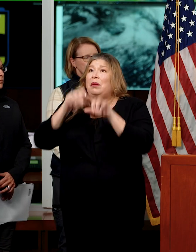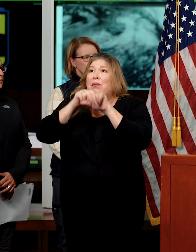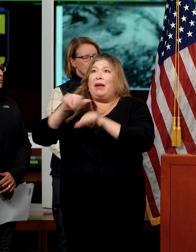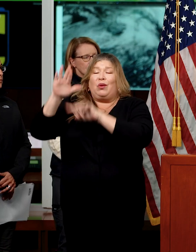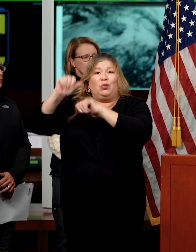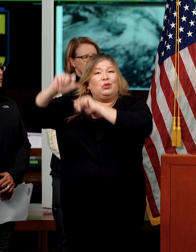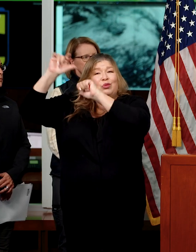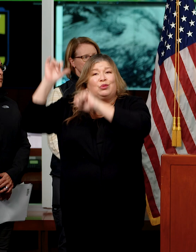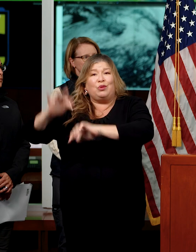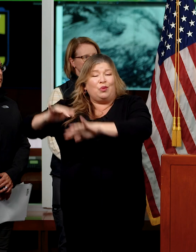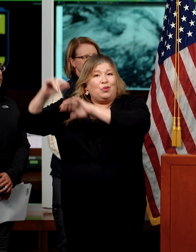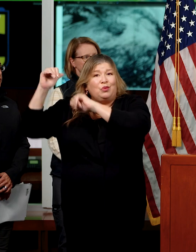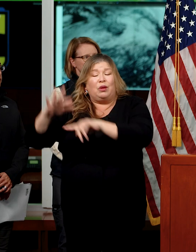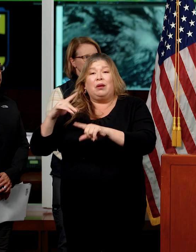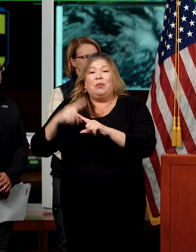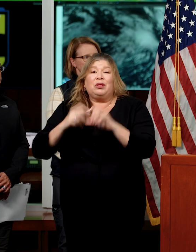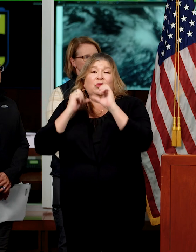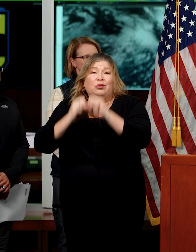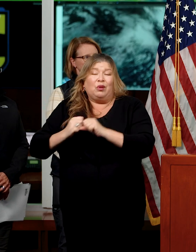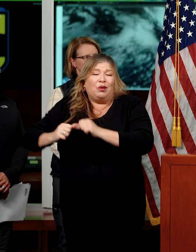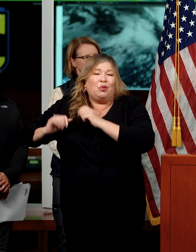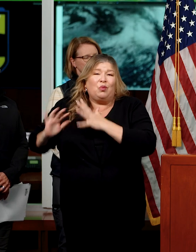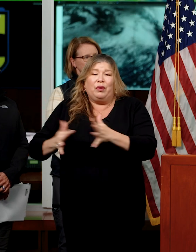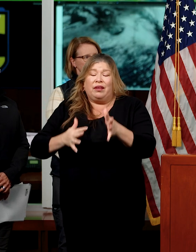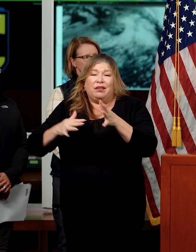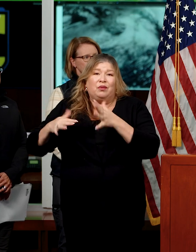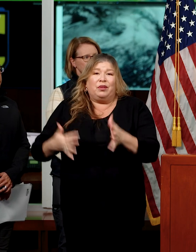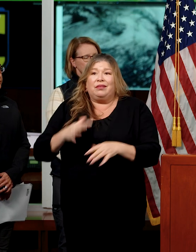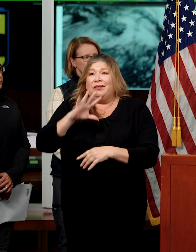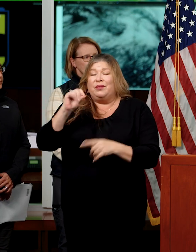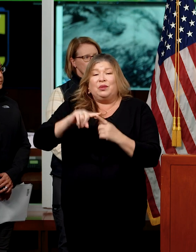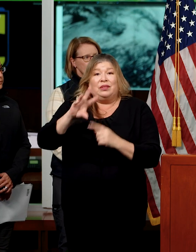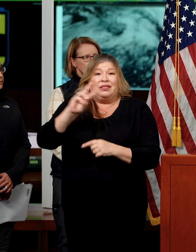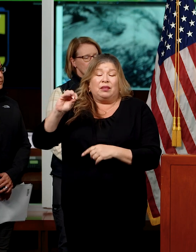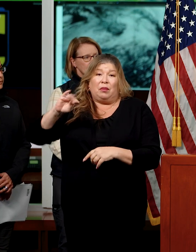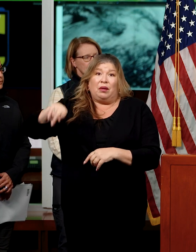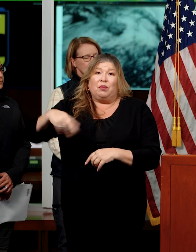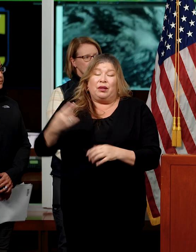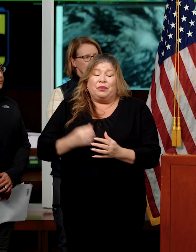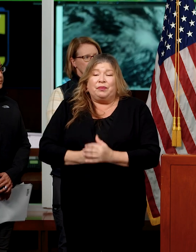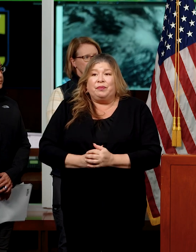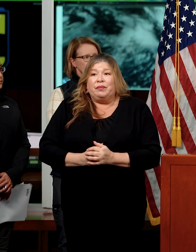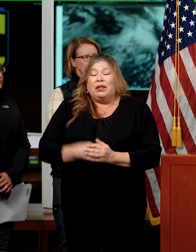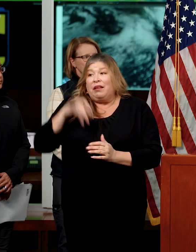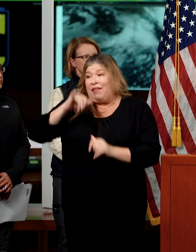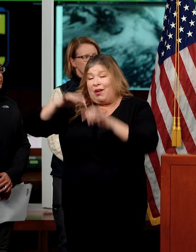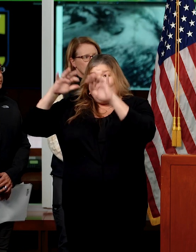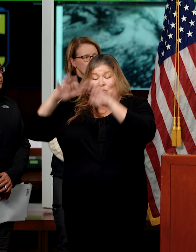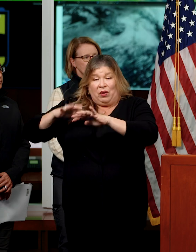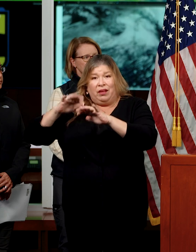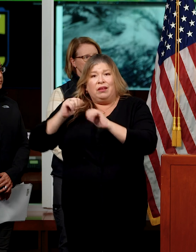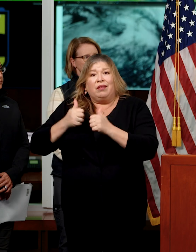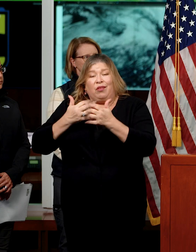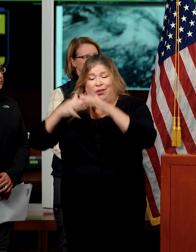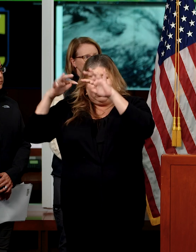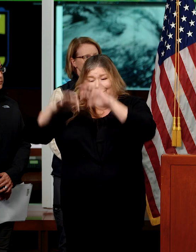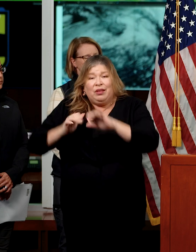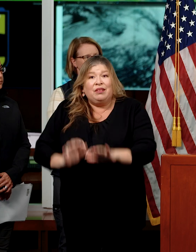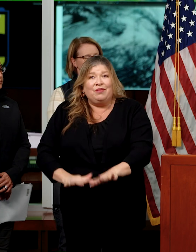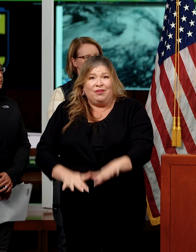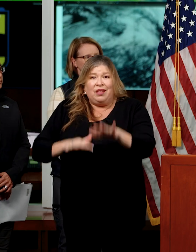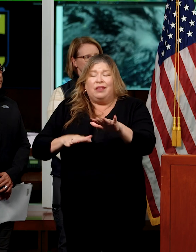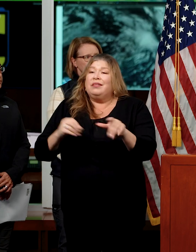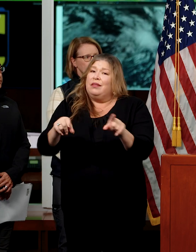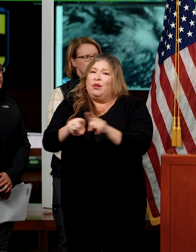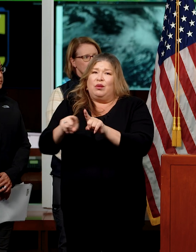well, in addition to gusty winds up to 50 to 60 miles per hour. Not only could that rain produce additional flooding and certainly will see